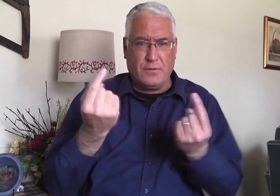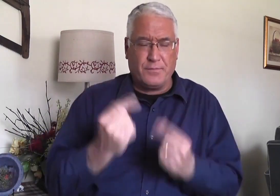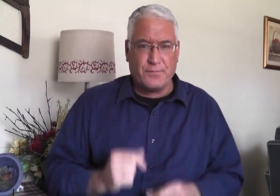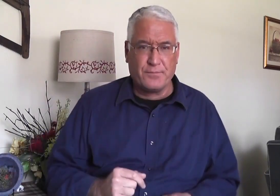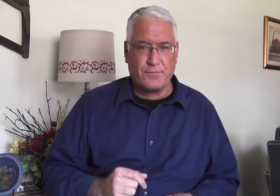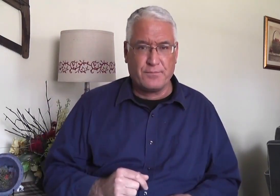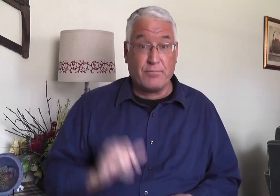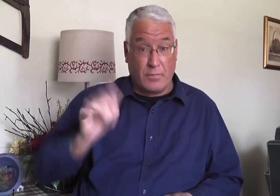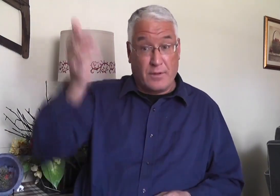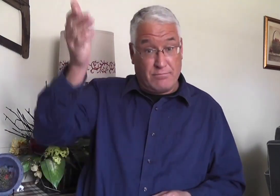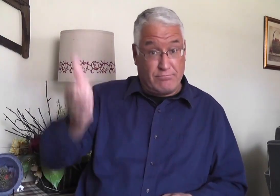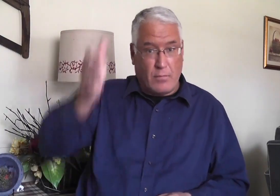us from our sins.